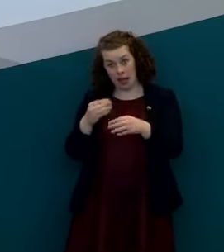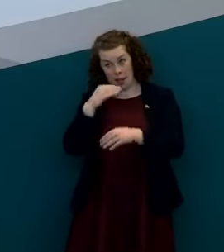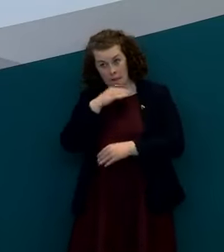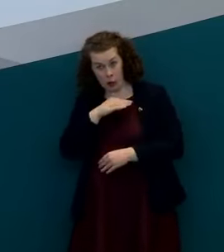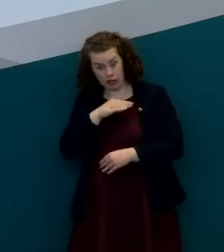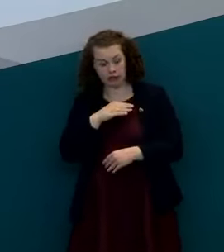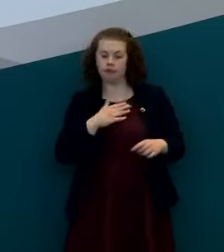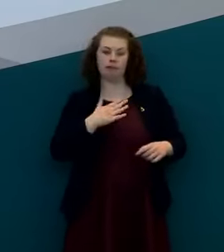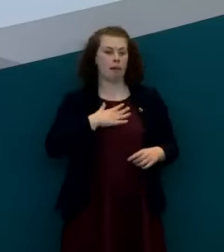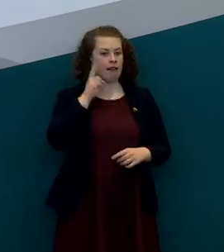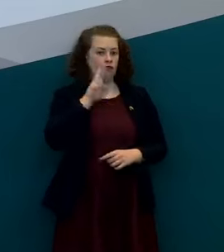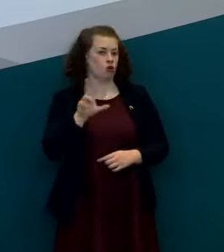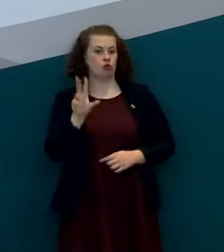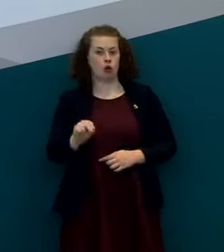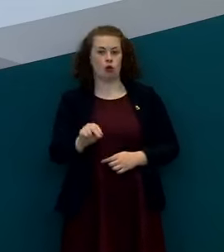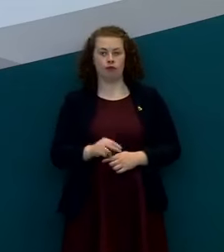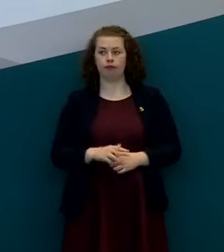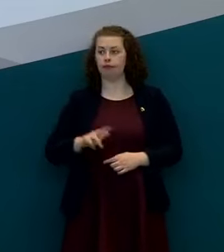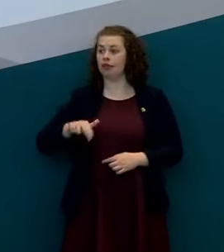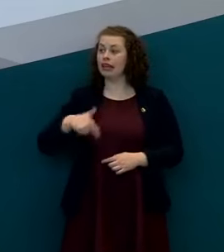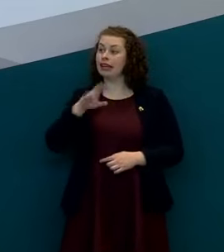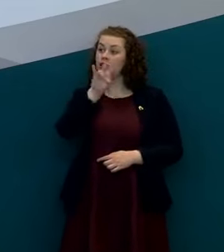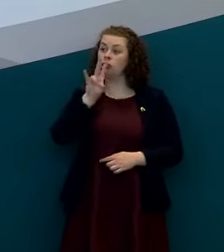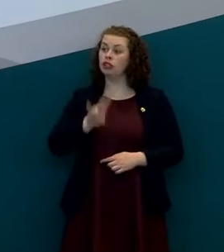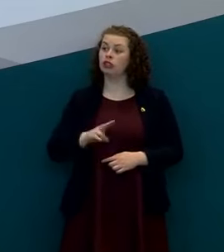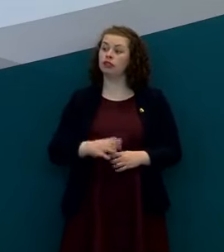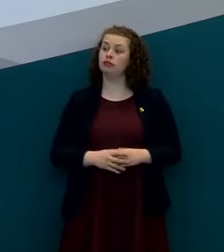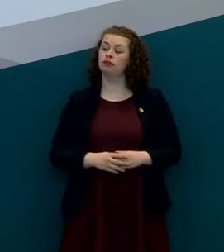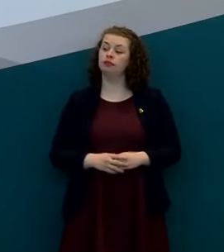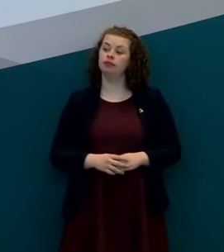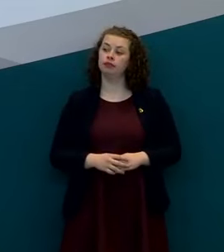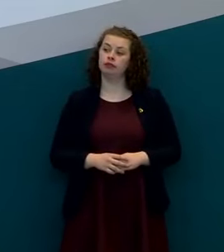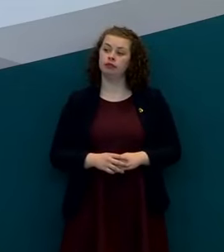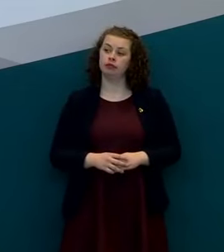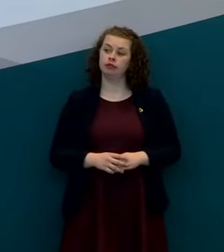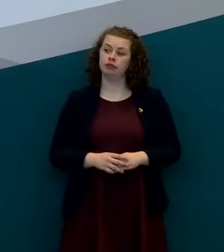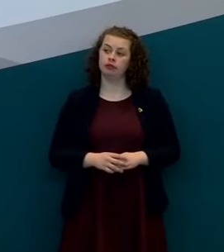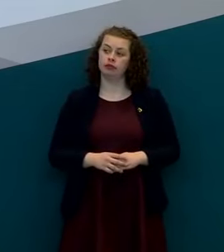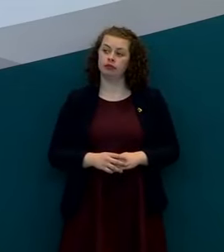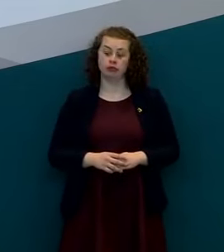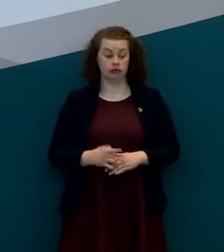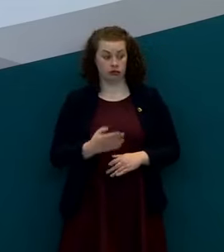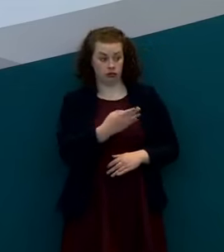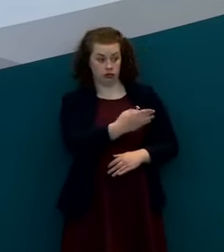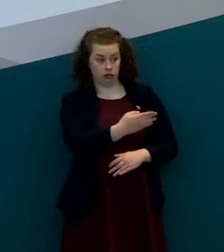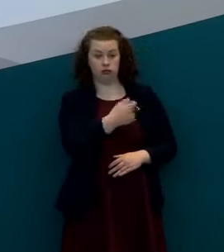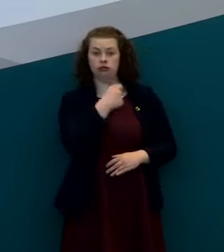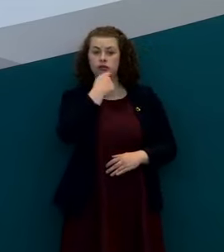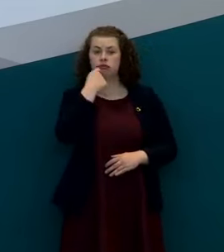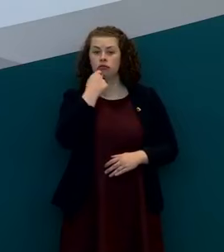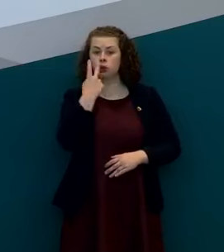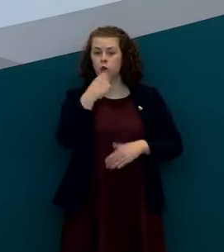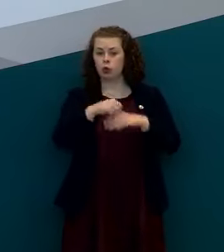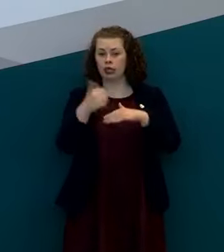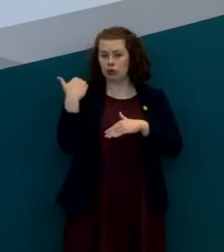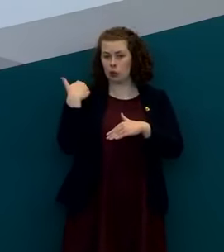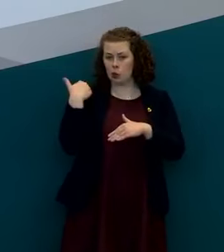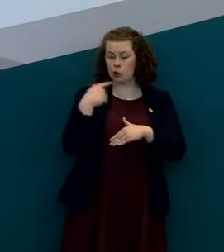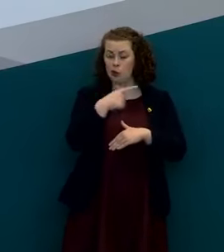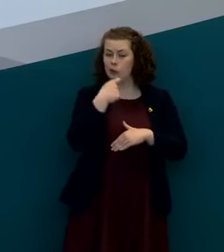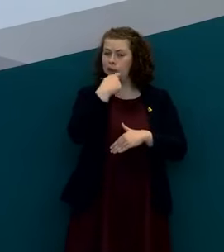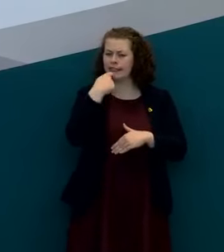thank you uh dr holand you indicated two days ago that you couldn't really